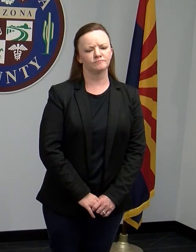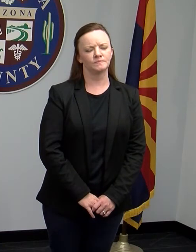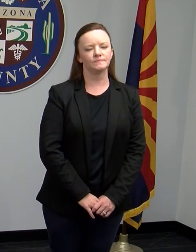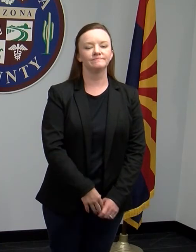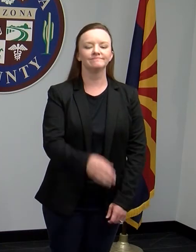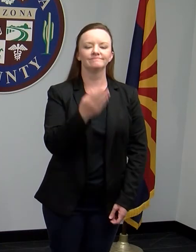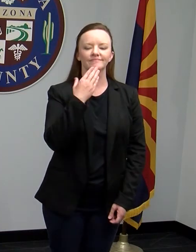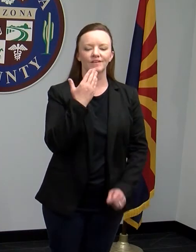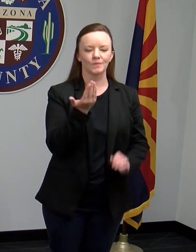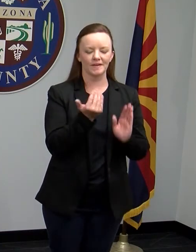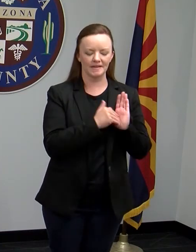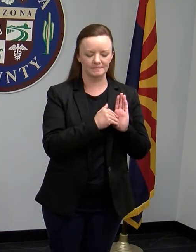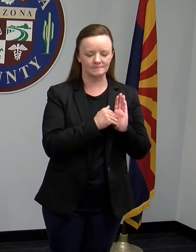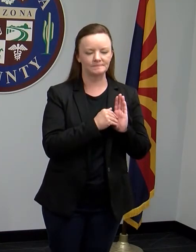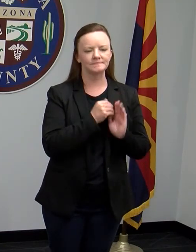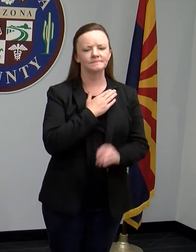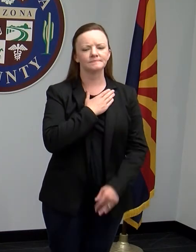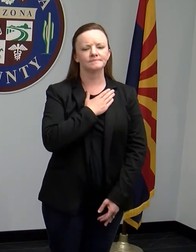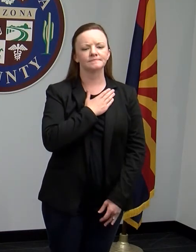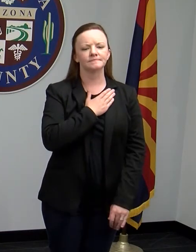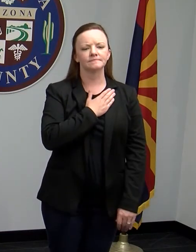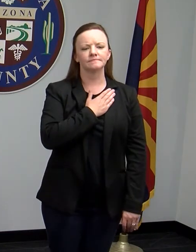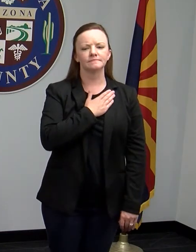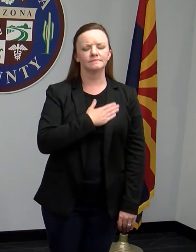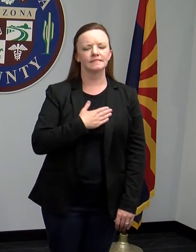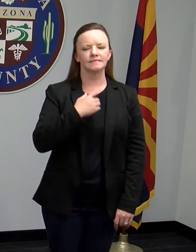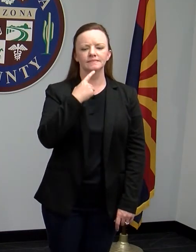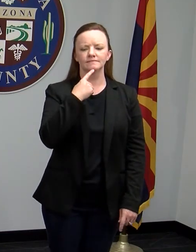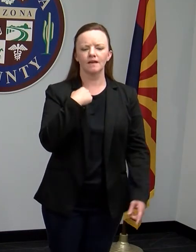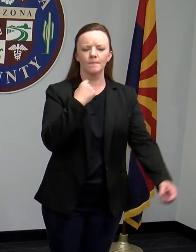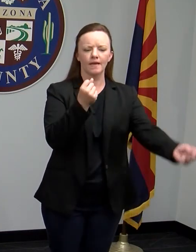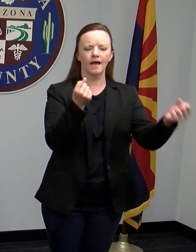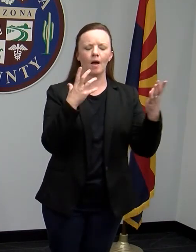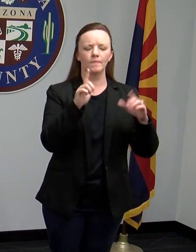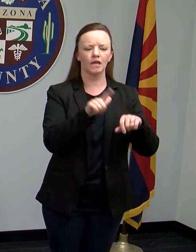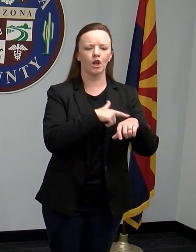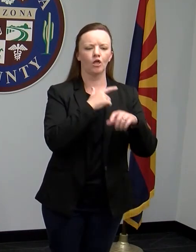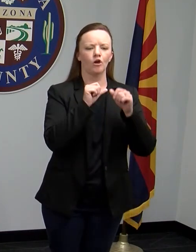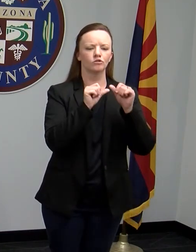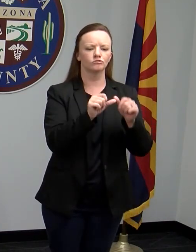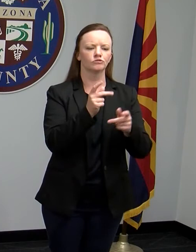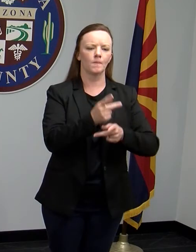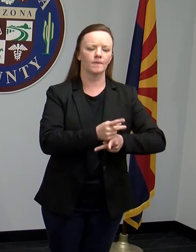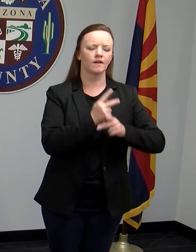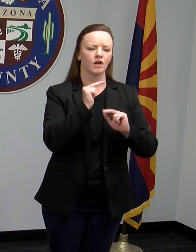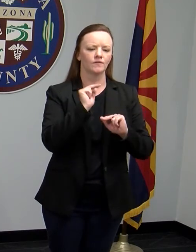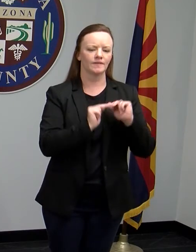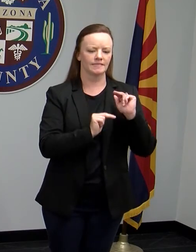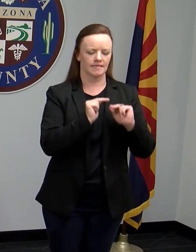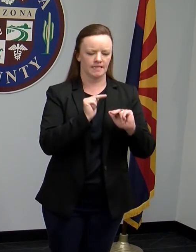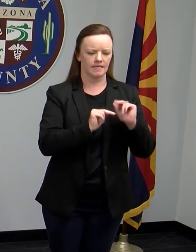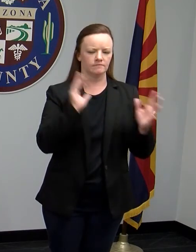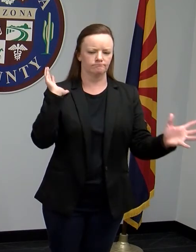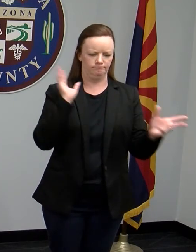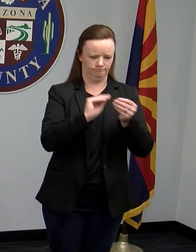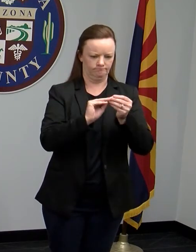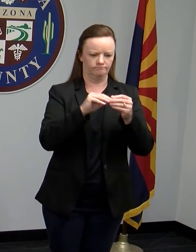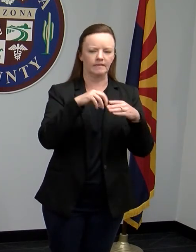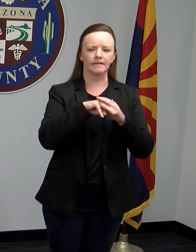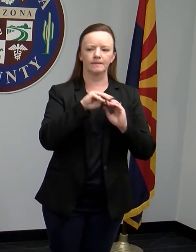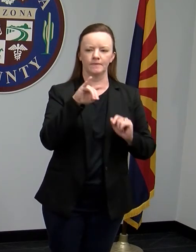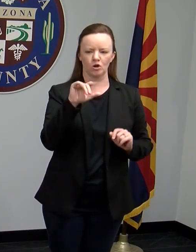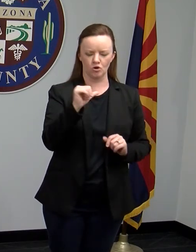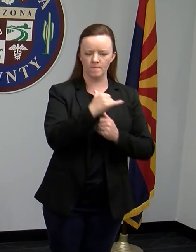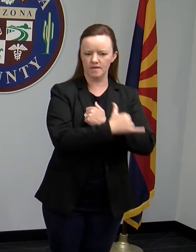Thank you again. Can you please tell me how many long-term care facilities there are in Maricopa